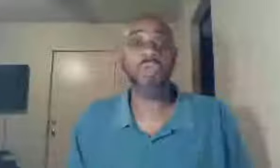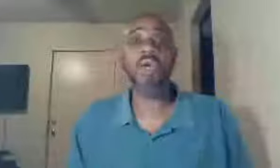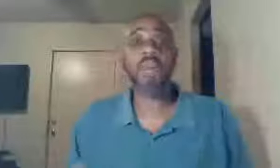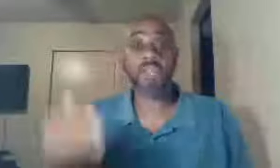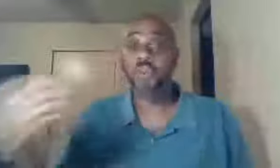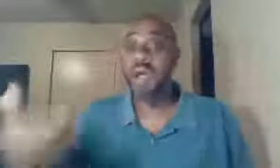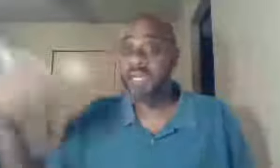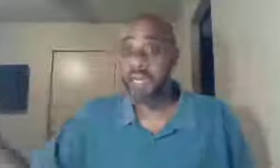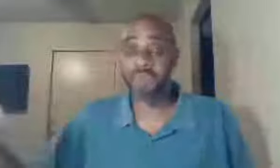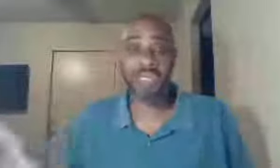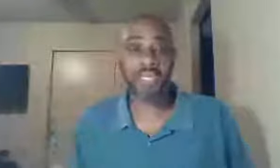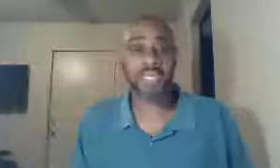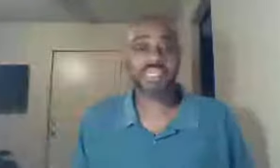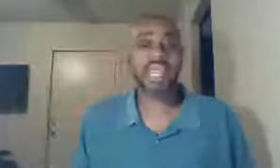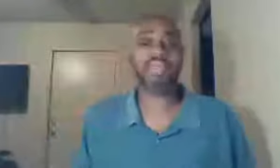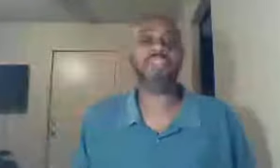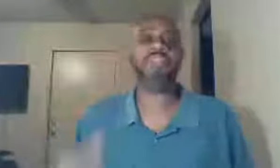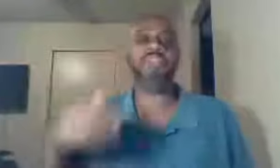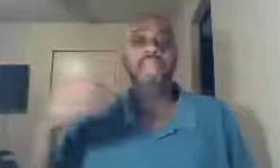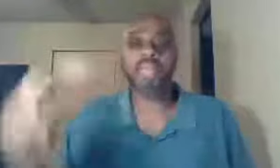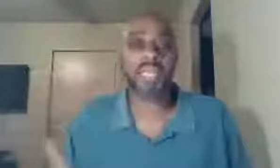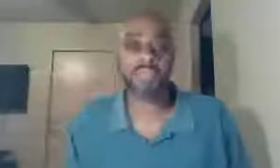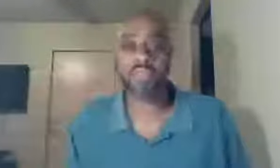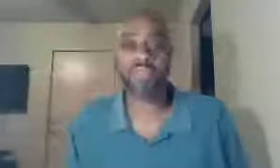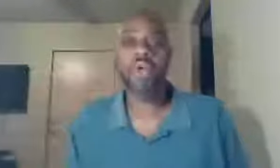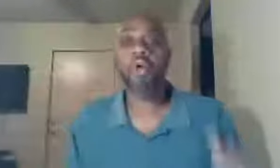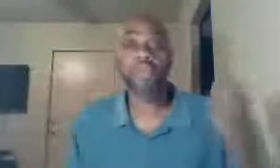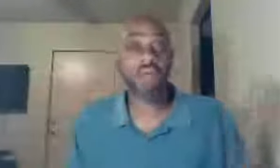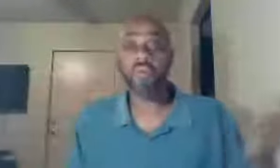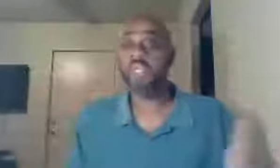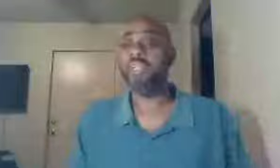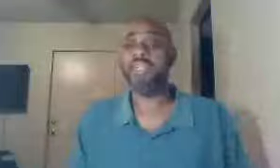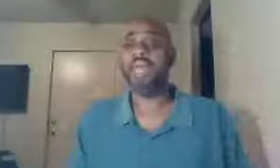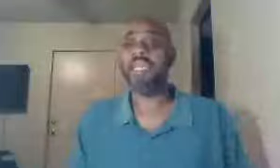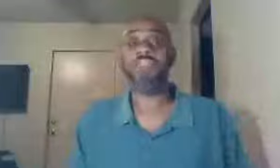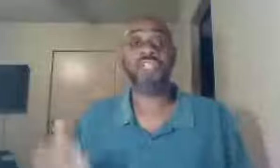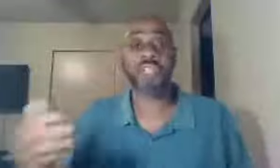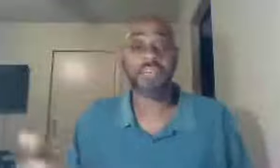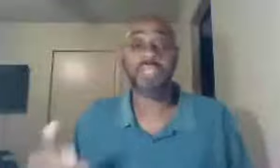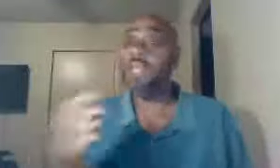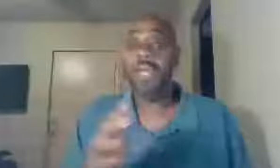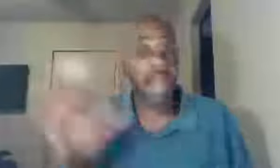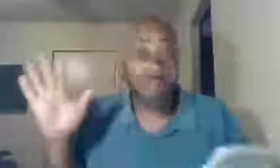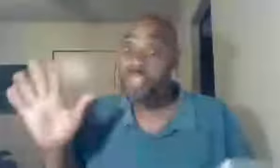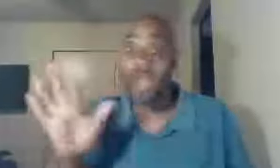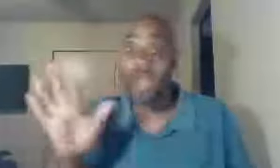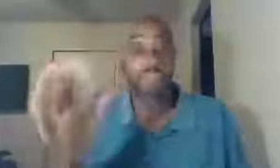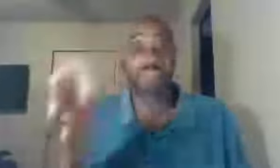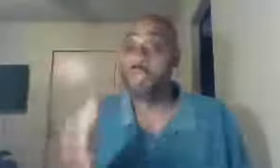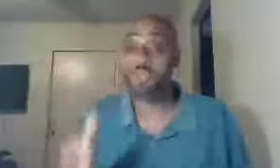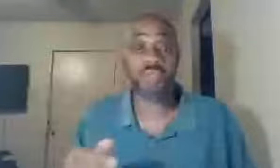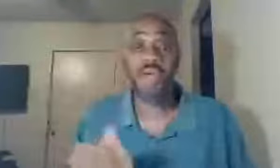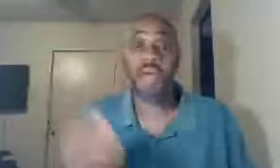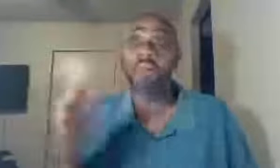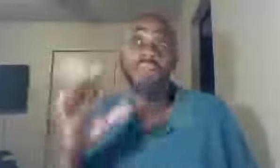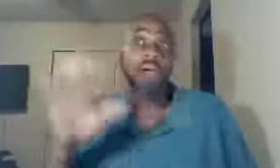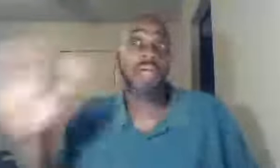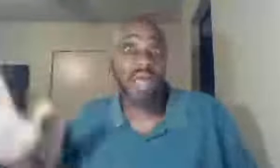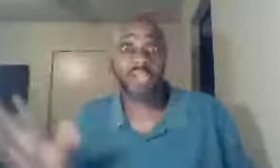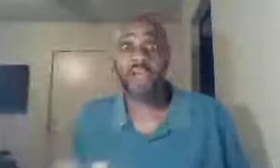much party, that would be Ecclesiastes, you're not given to revelry, you're not given to cussing, I'm sorry, but the scriptures, I'm sorry, not sorry,